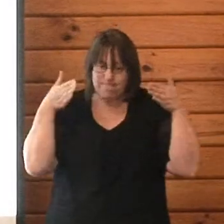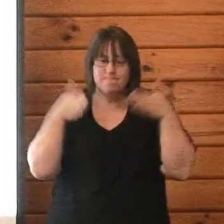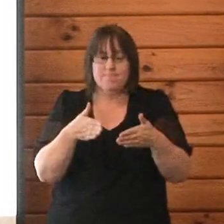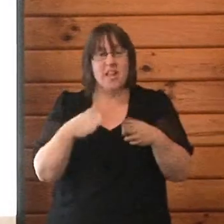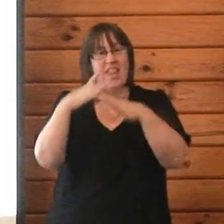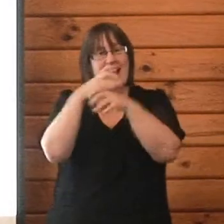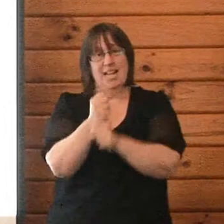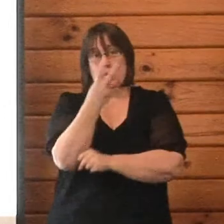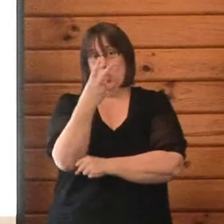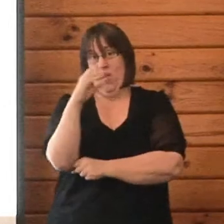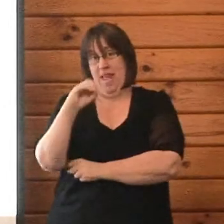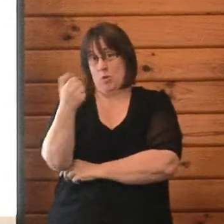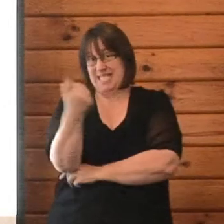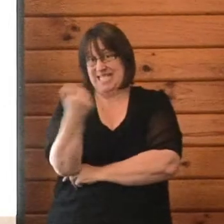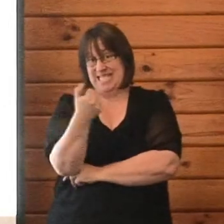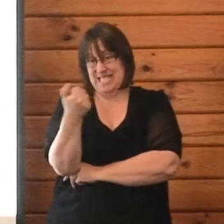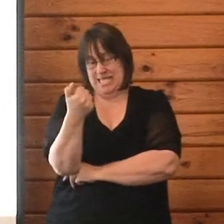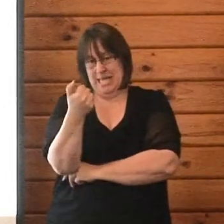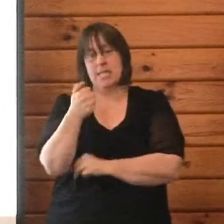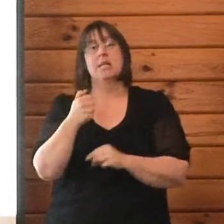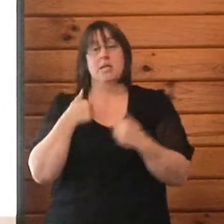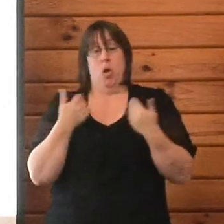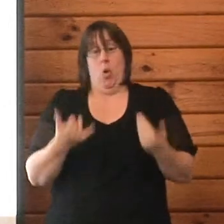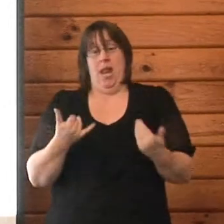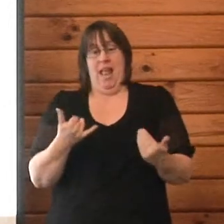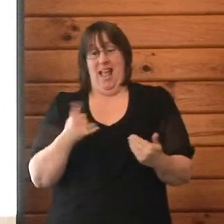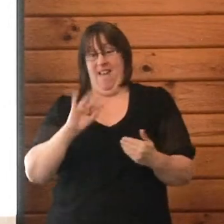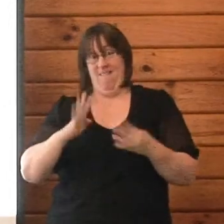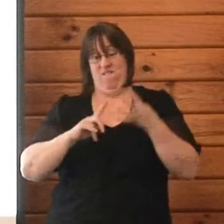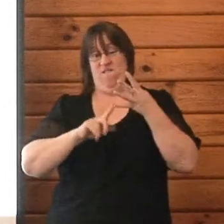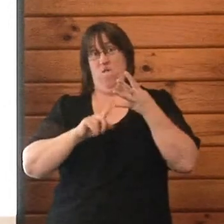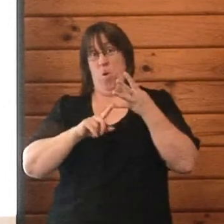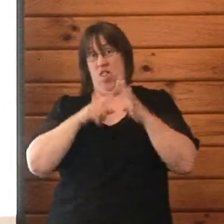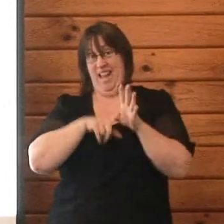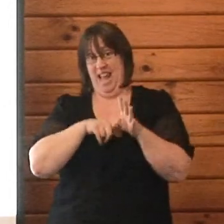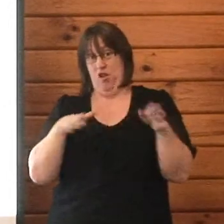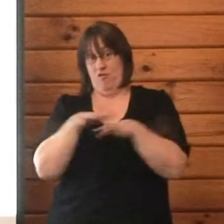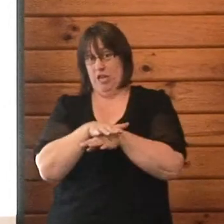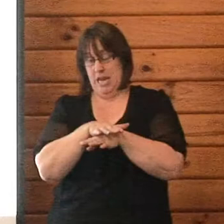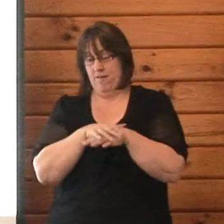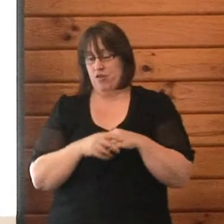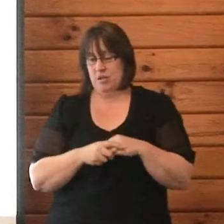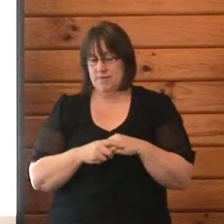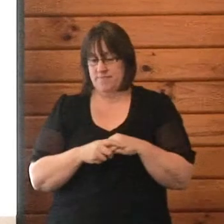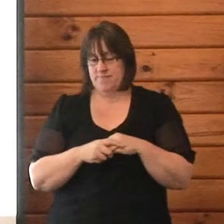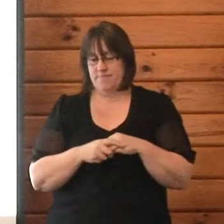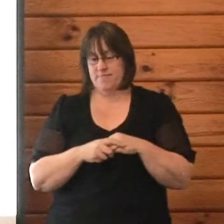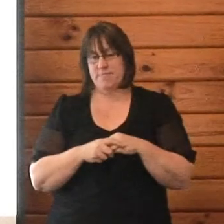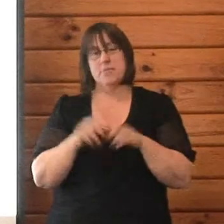We are now in the fourth year of recovery. Dr. Rob Gordon tells us that